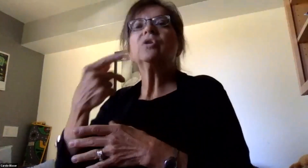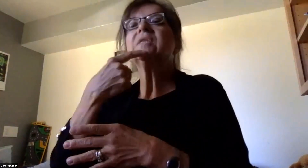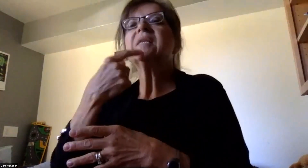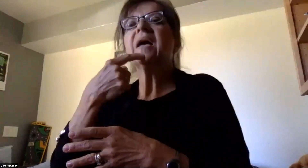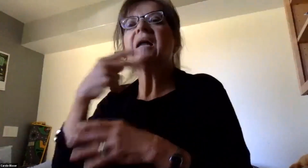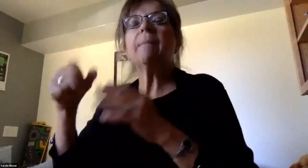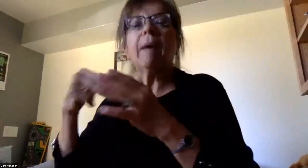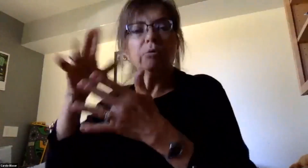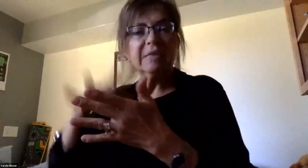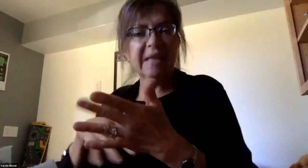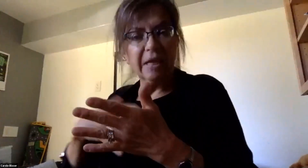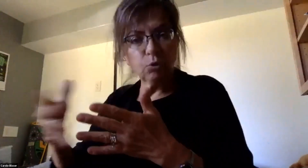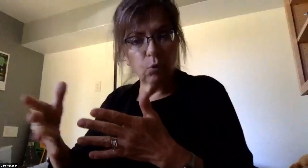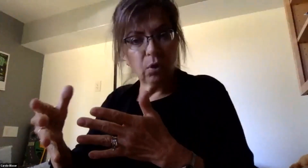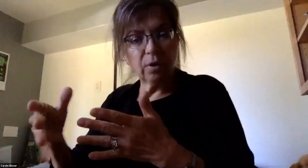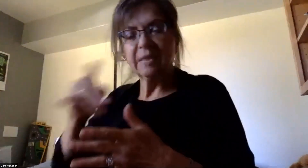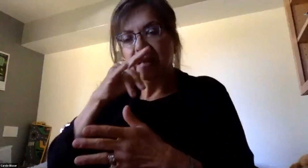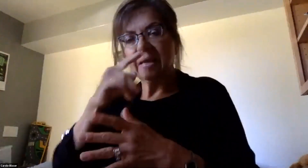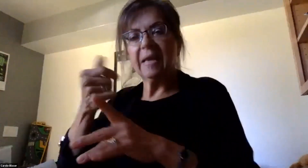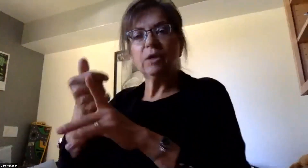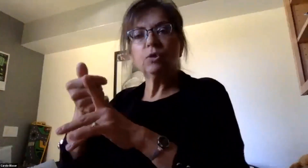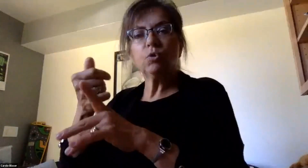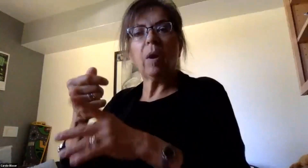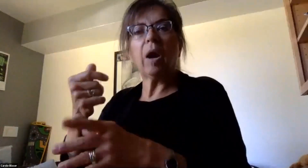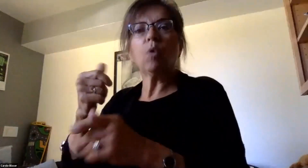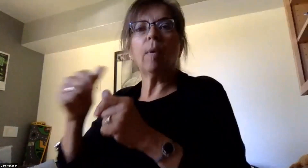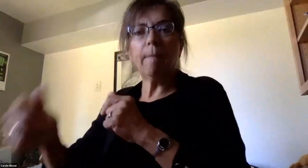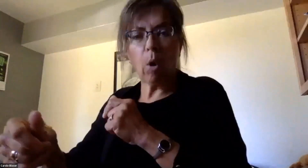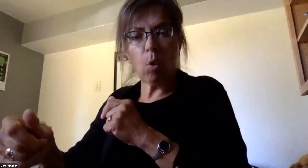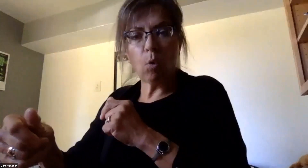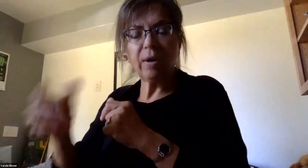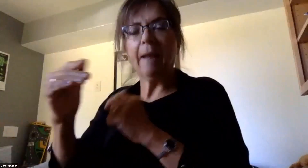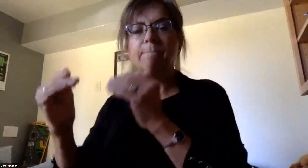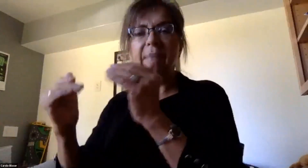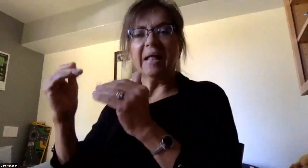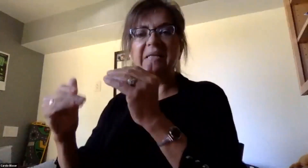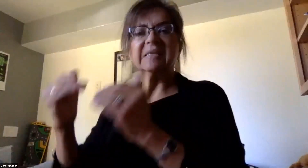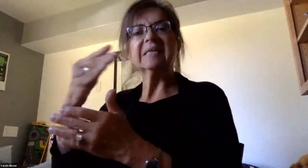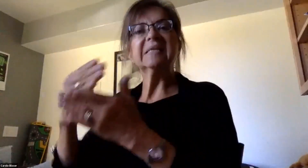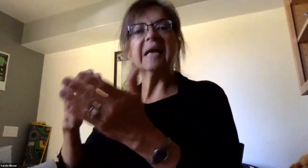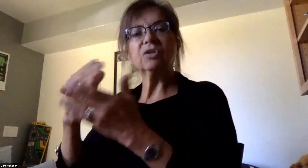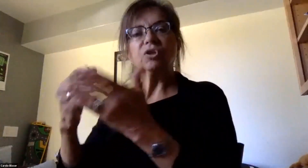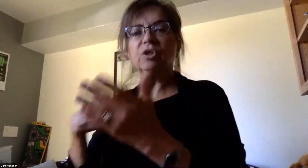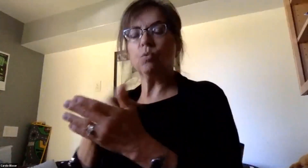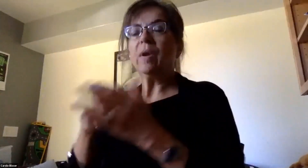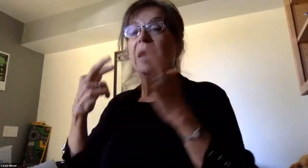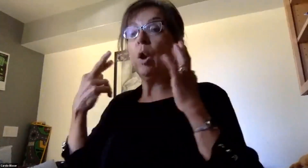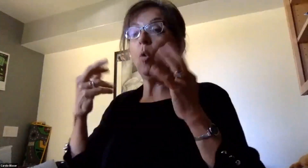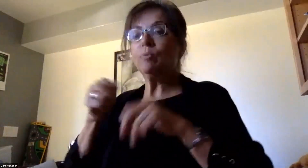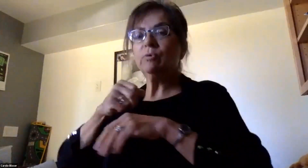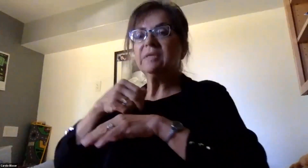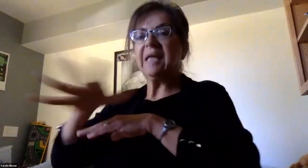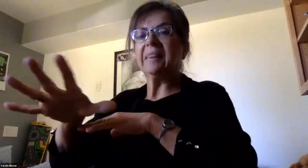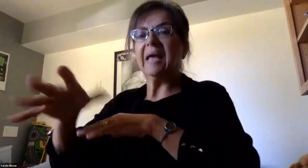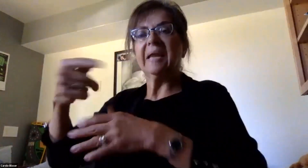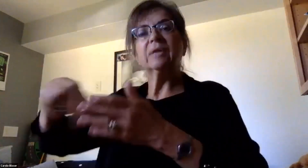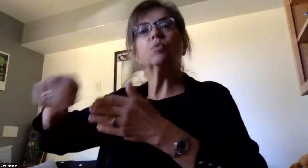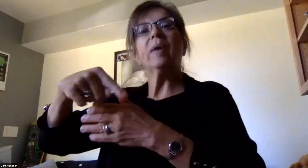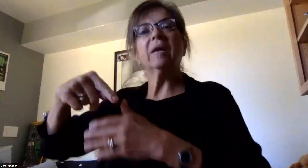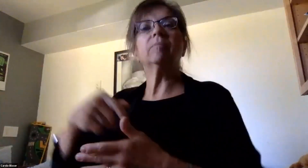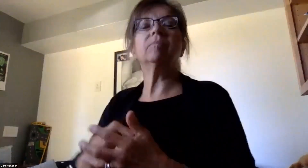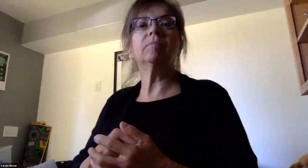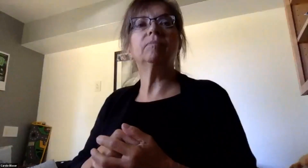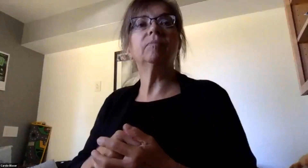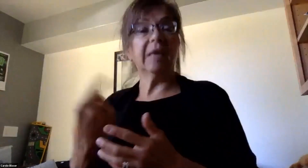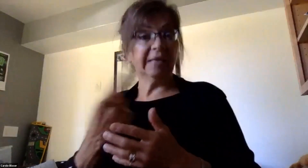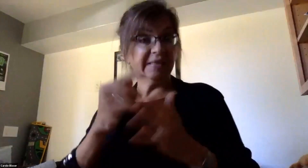number of kids that are remote, and how that impacts our balance of our section. So we hope to have that out to you next week. The question